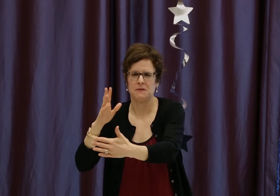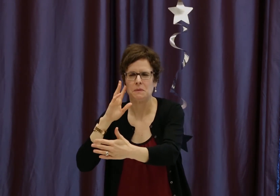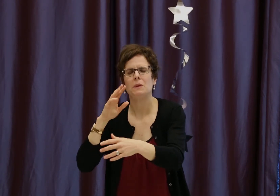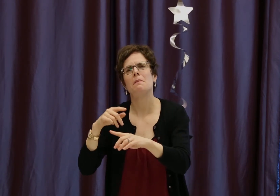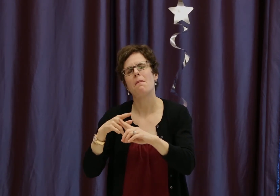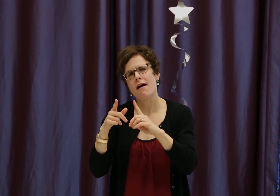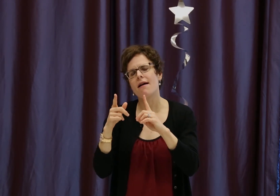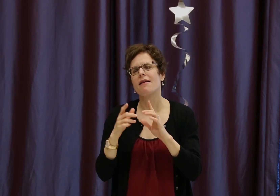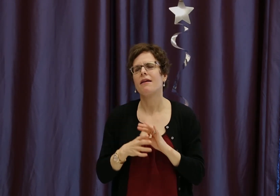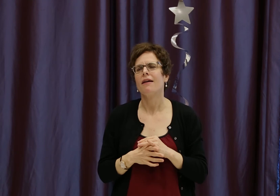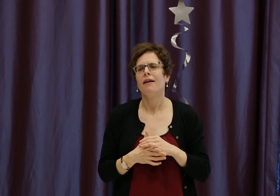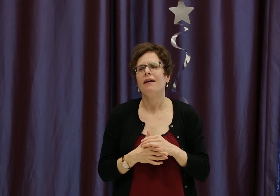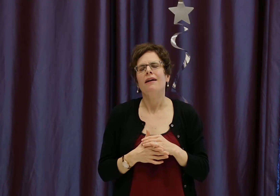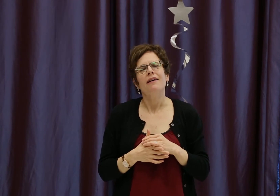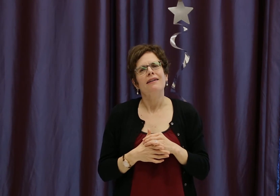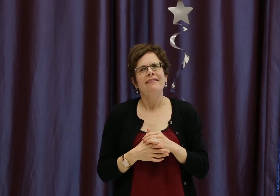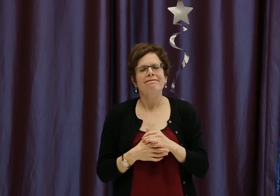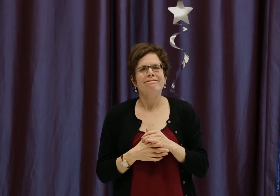of 2015 for another 14 weeks.